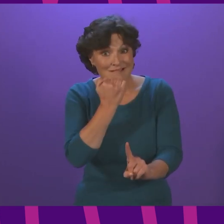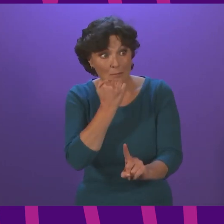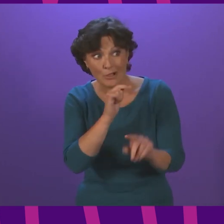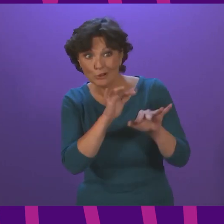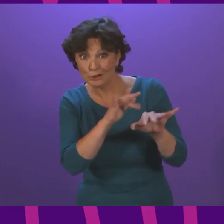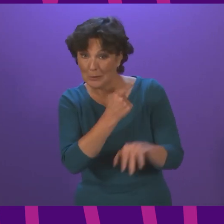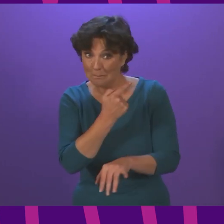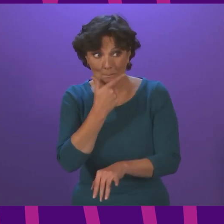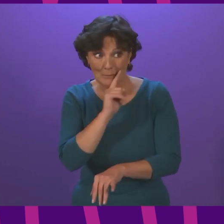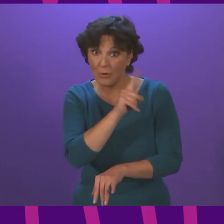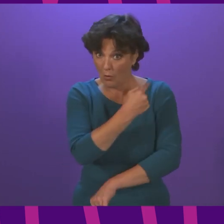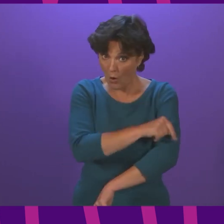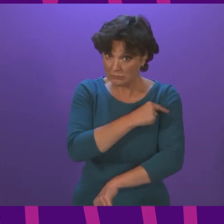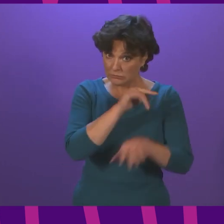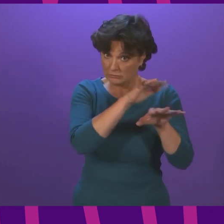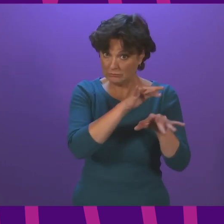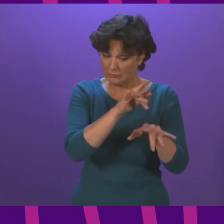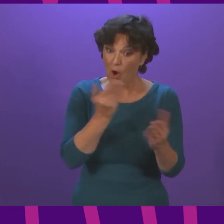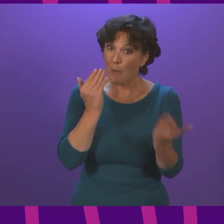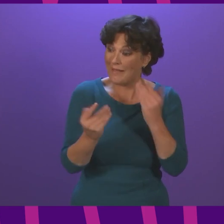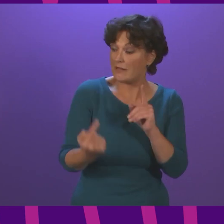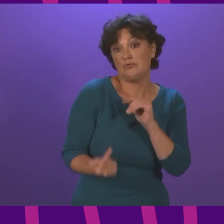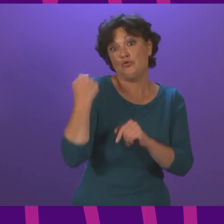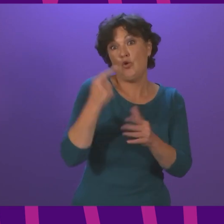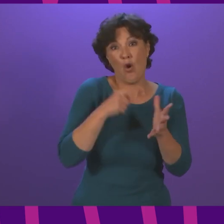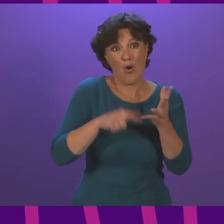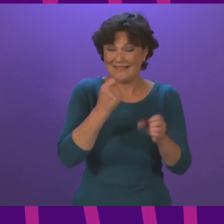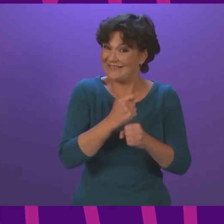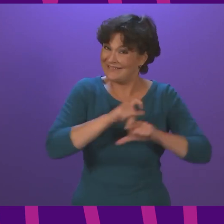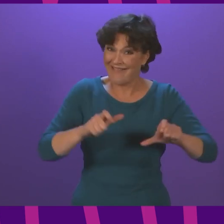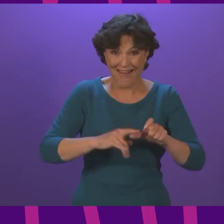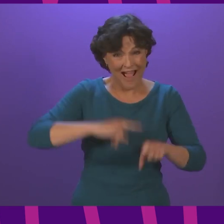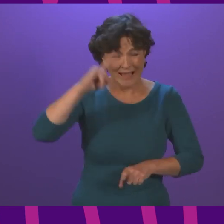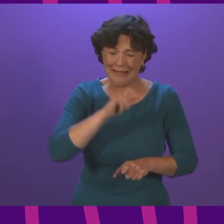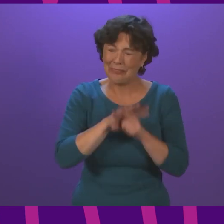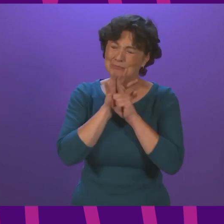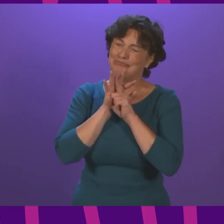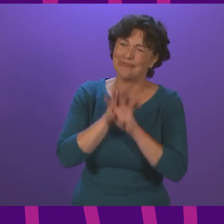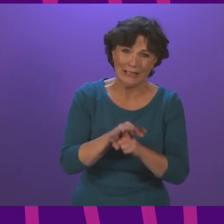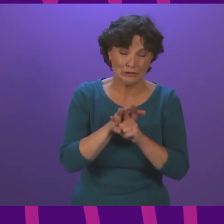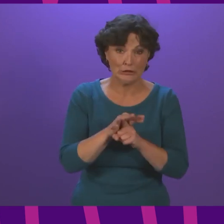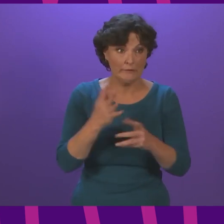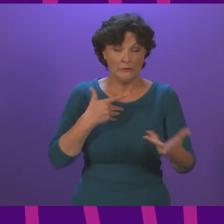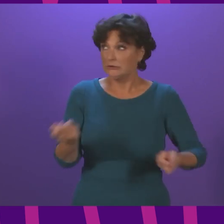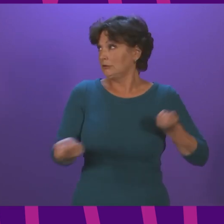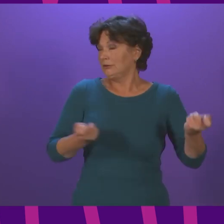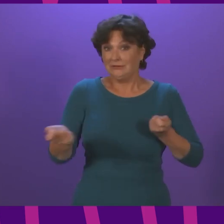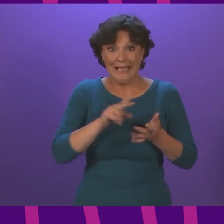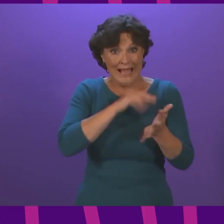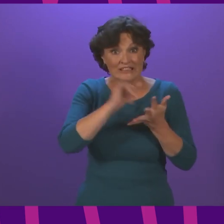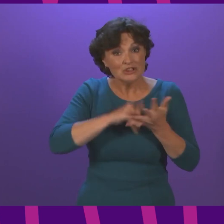COVID now is still higher than it was in late August, and the pressure on our National Health Service remains intense.